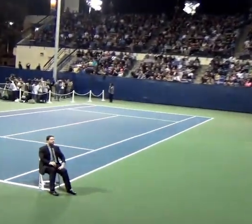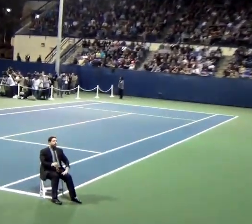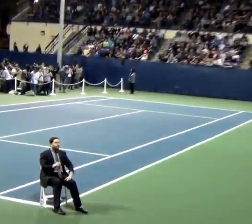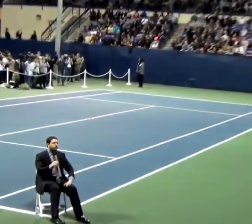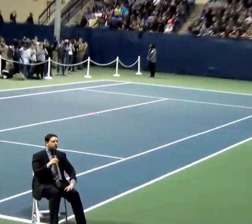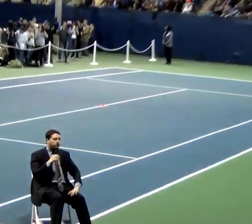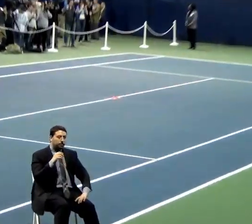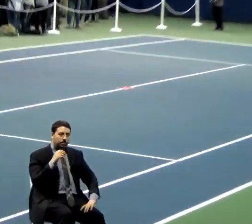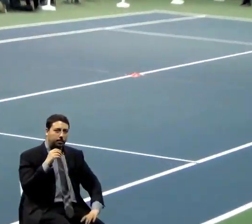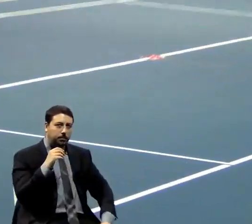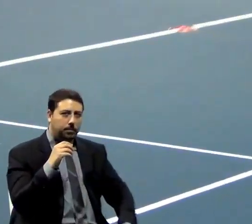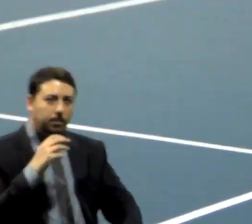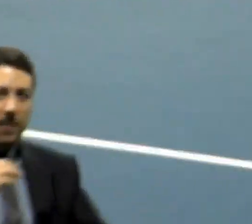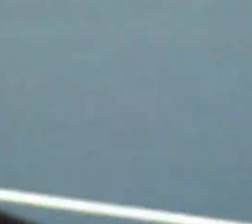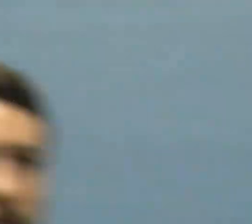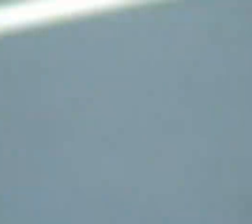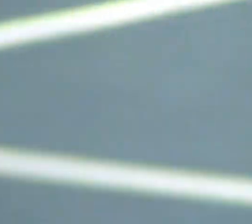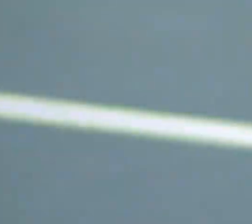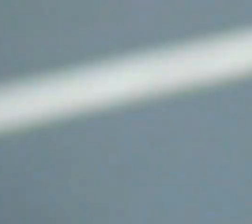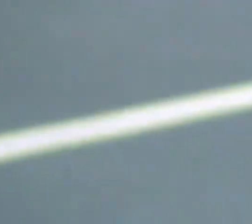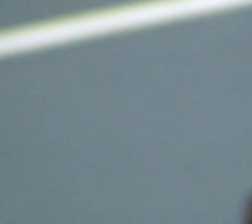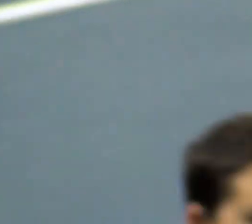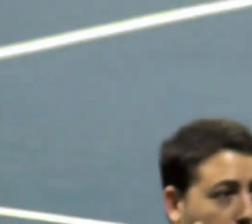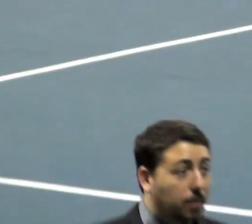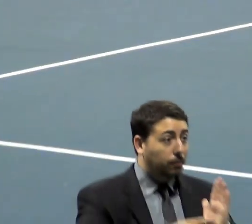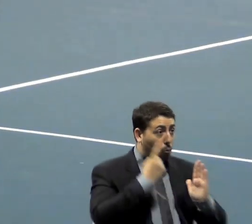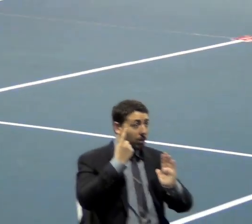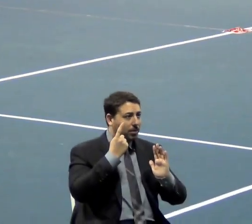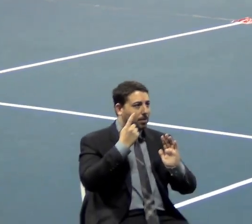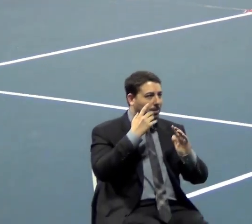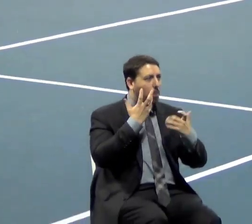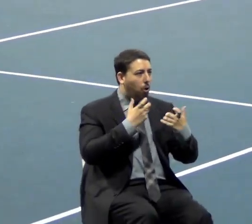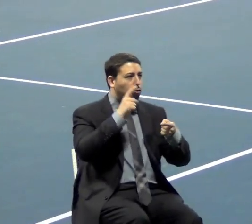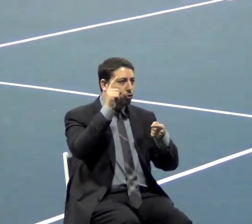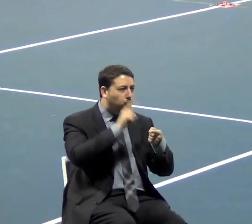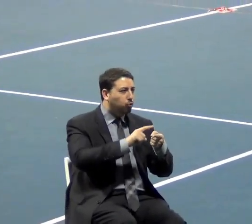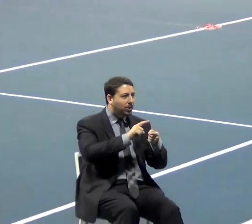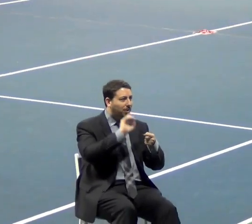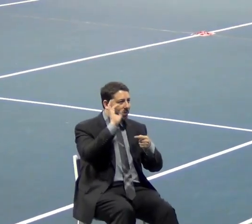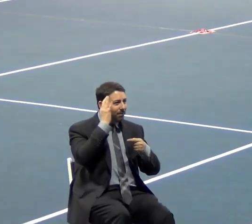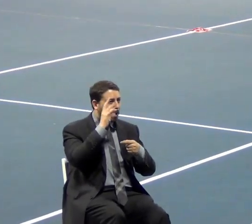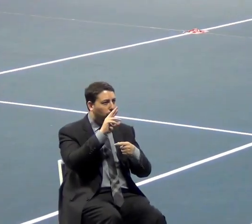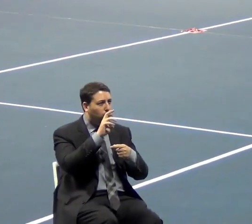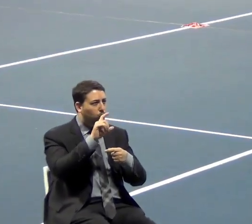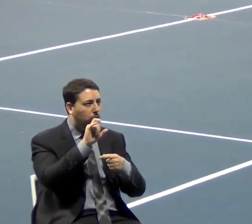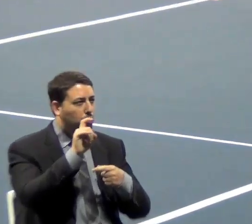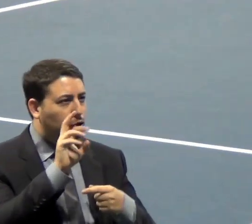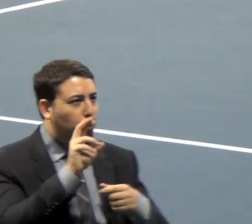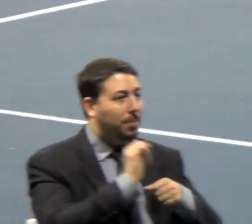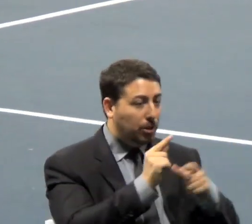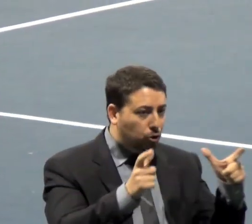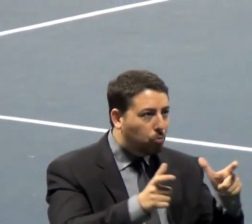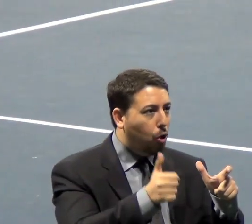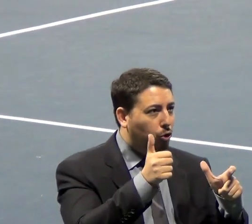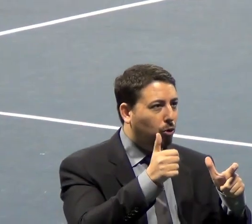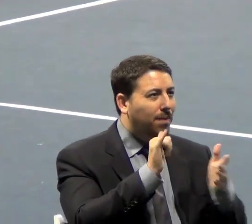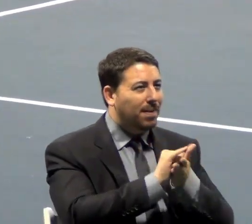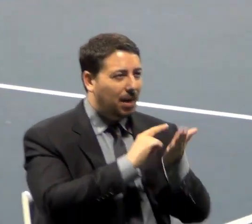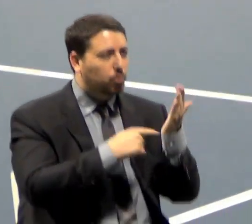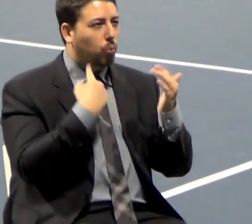And for once, it's shrinked the size of the Federal Register. You've got to make it smaller. That's what we need. Nobody can understand it anyway.